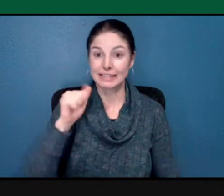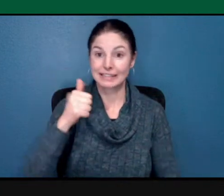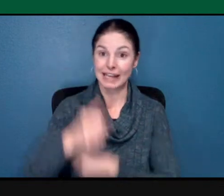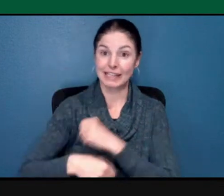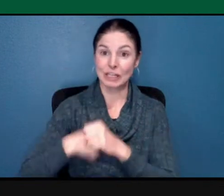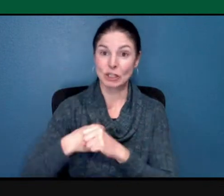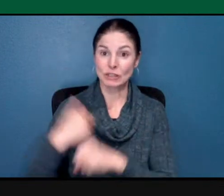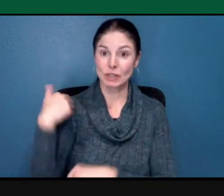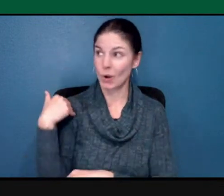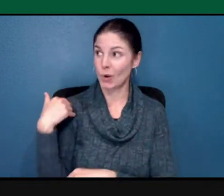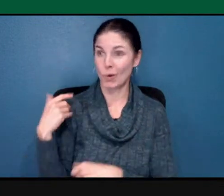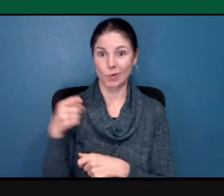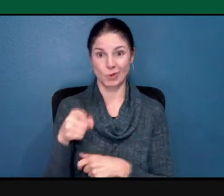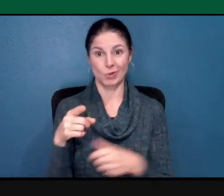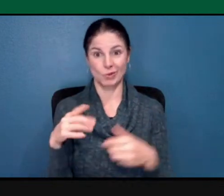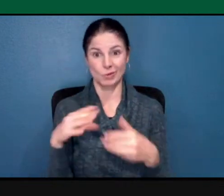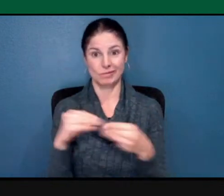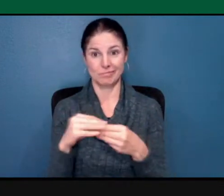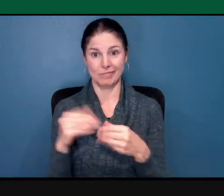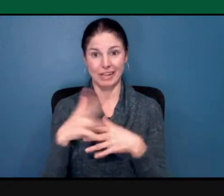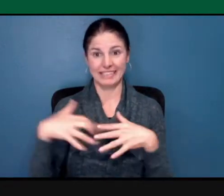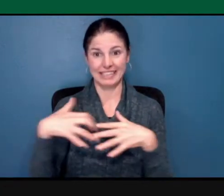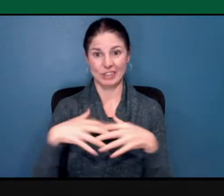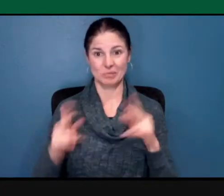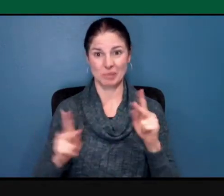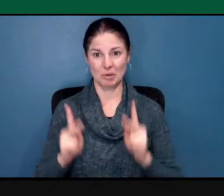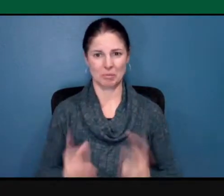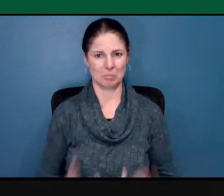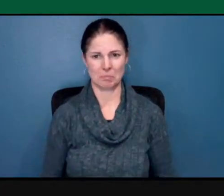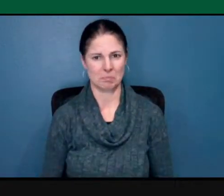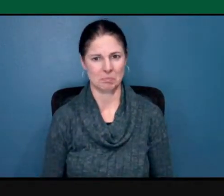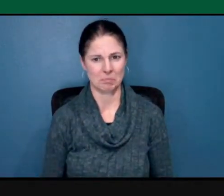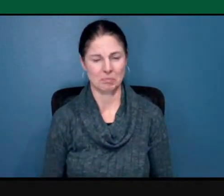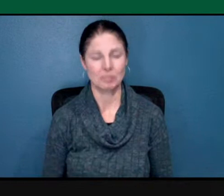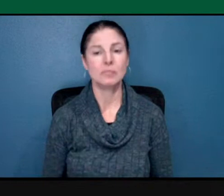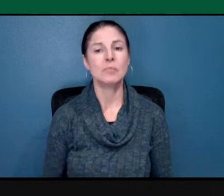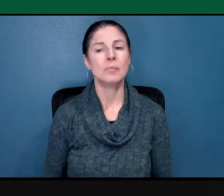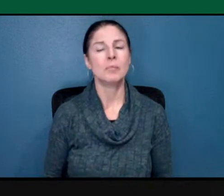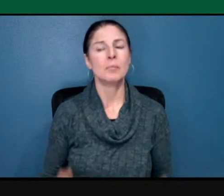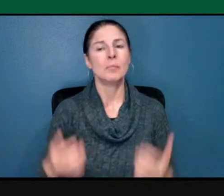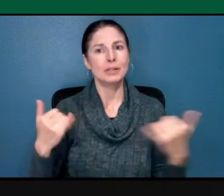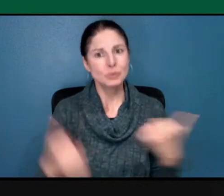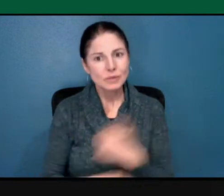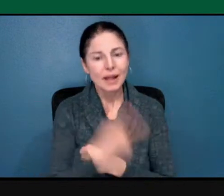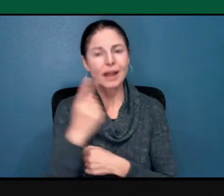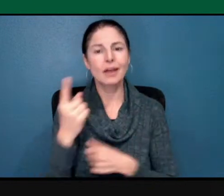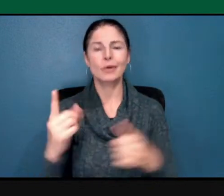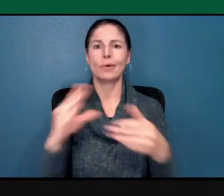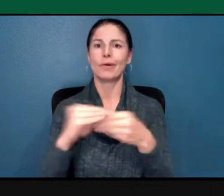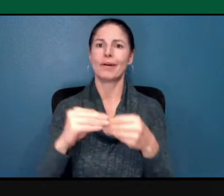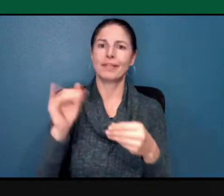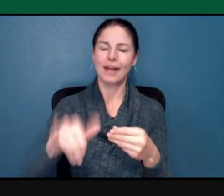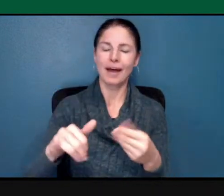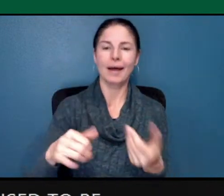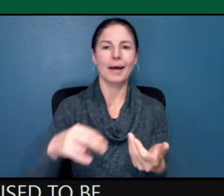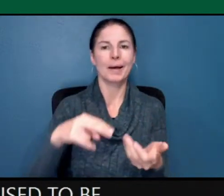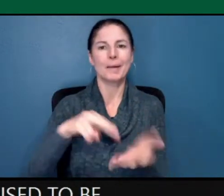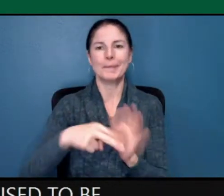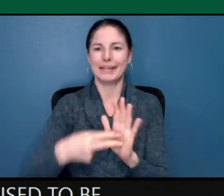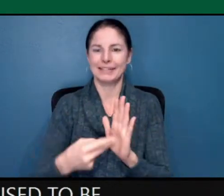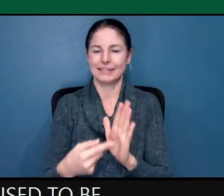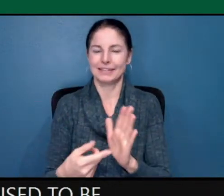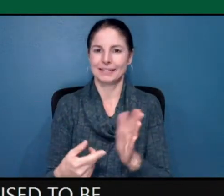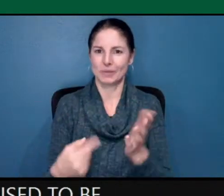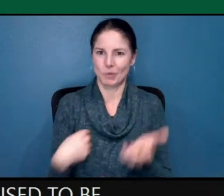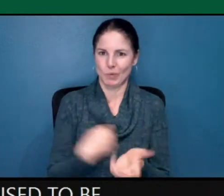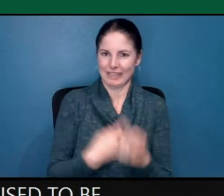today, acknowledging who used to be here, shows me and should show all of us that we